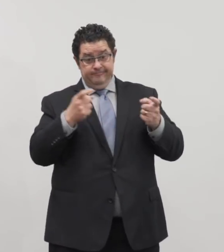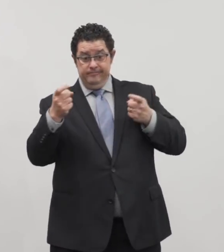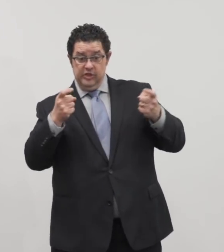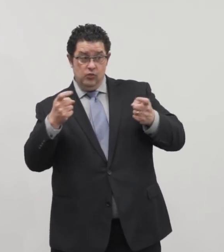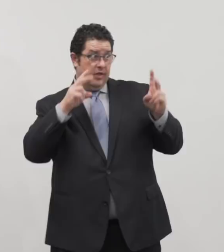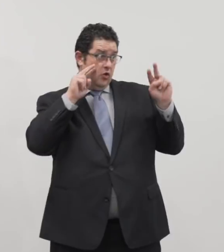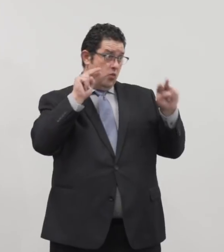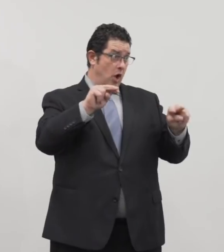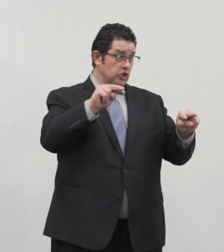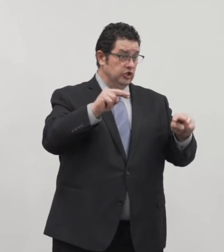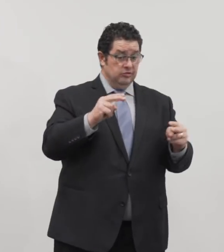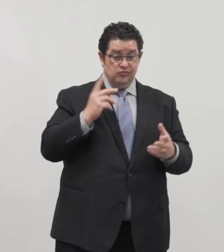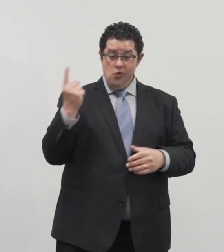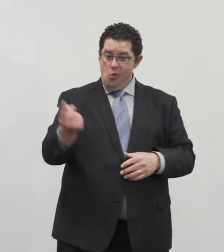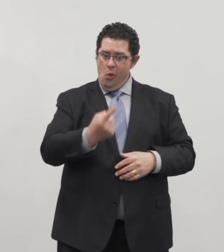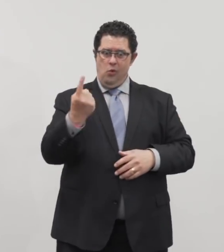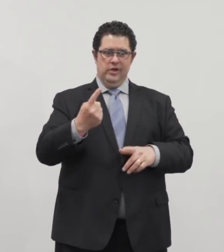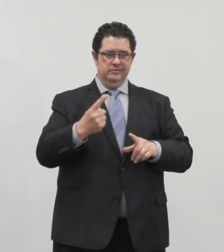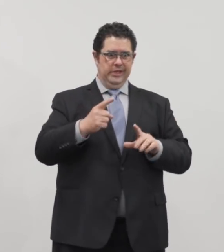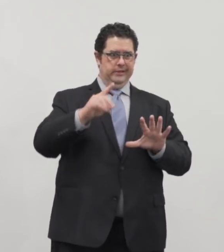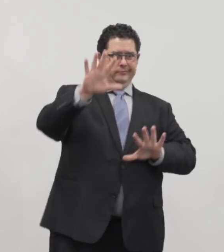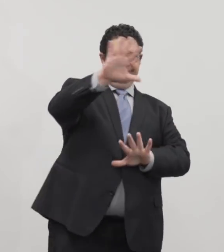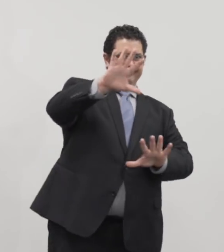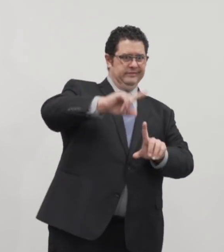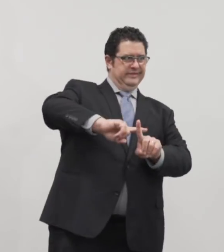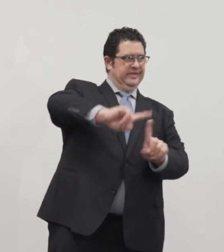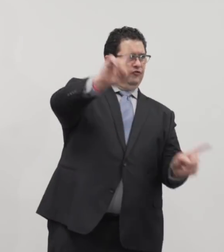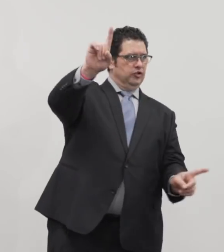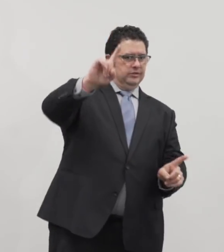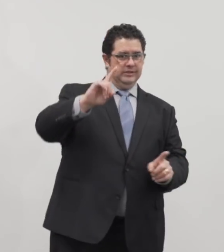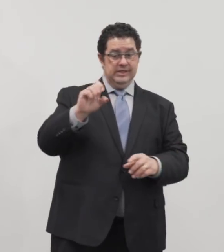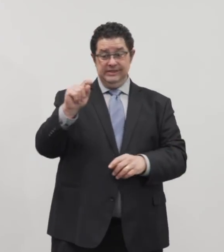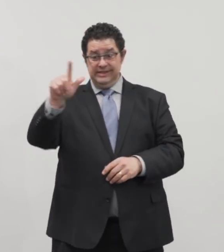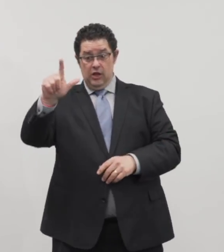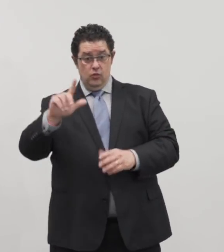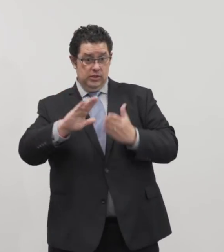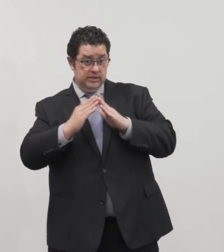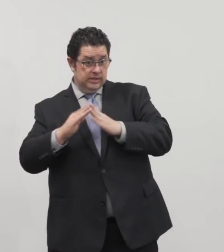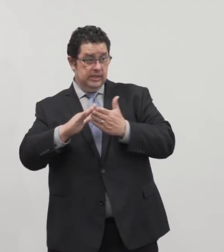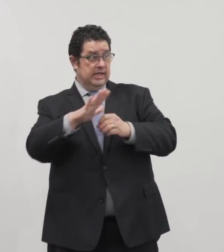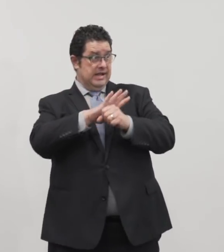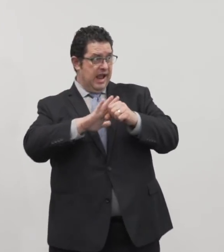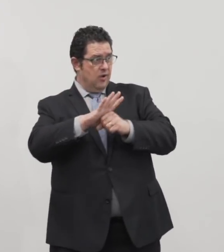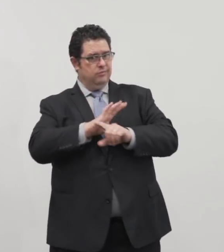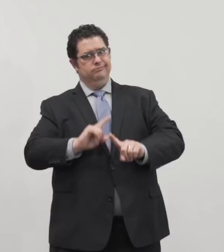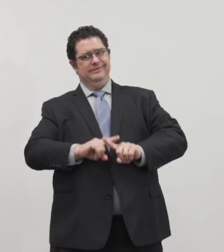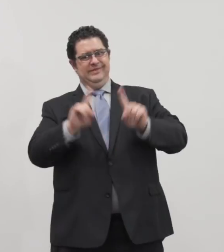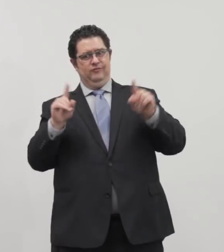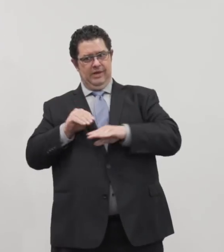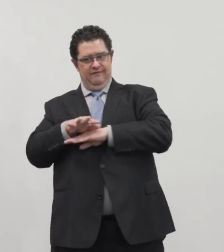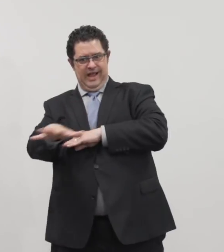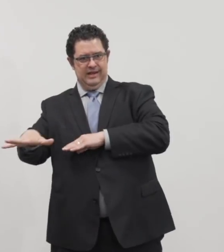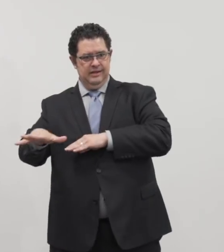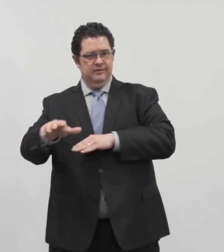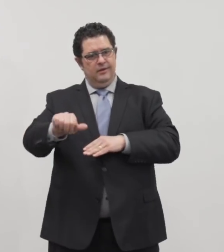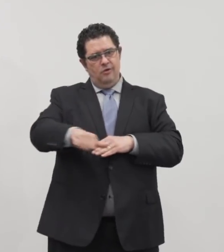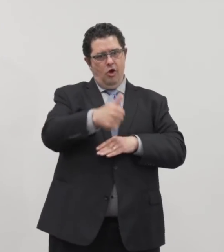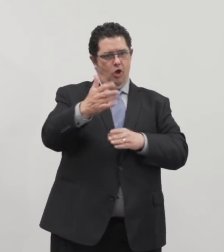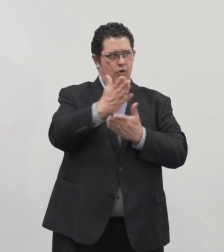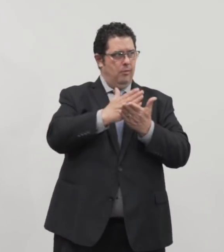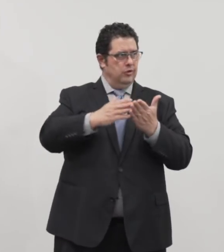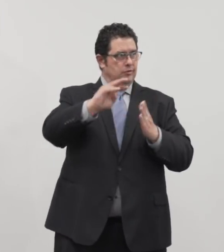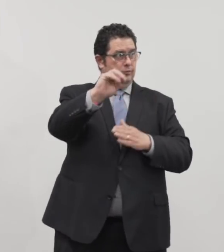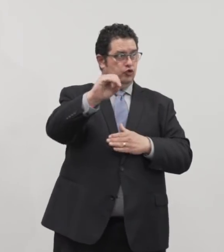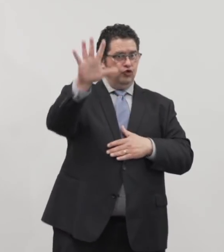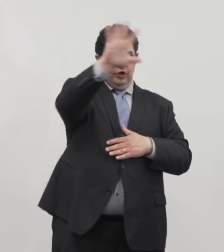But there will always be differences. St. Louis City and County are much more differently affected than the state. And so